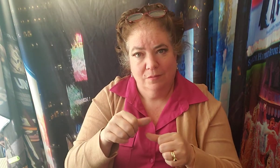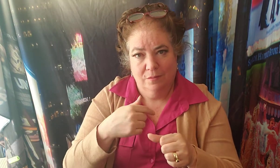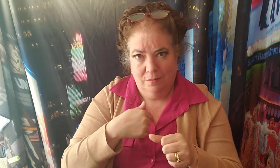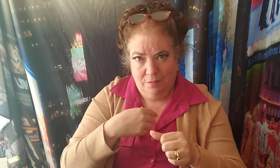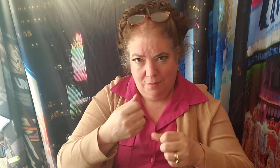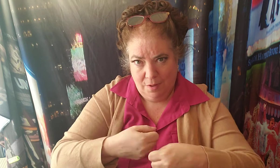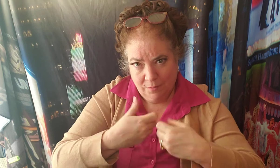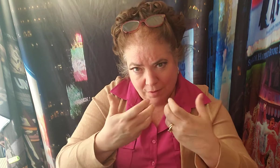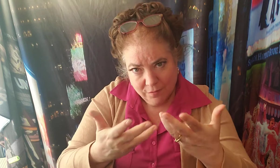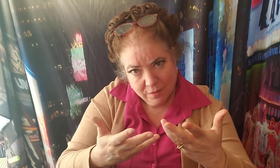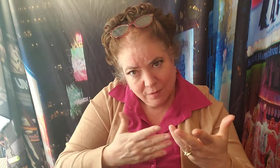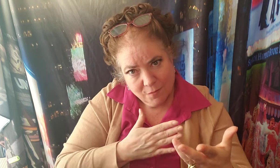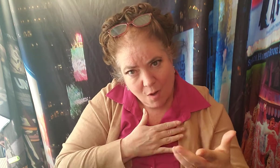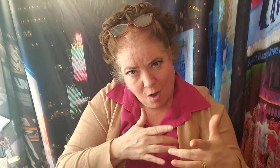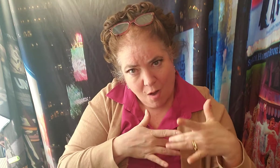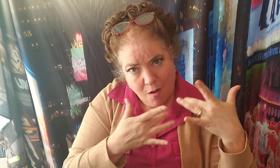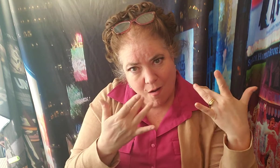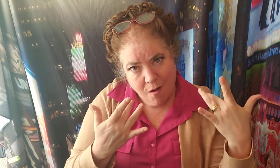It's my heart